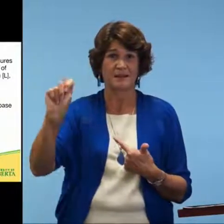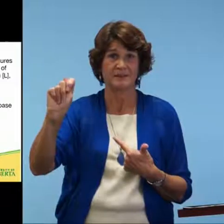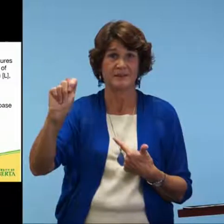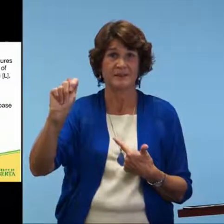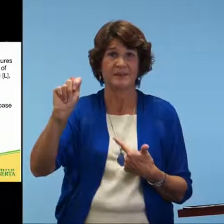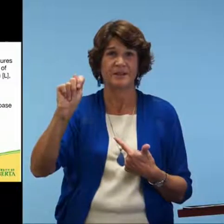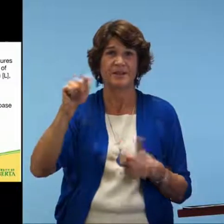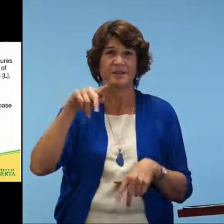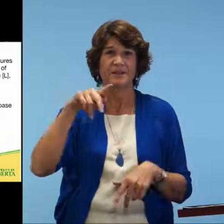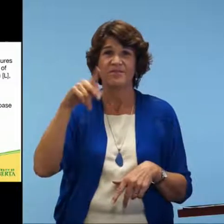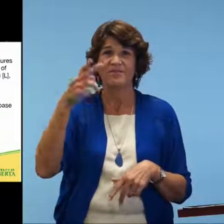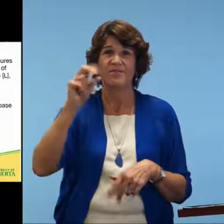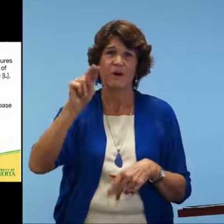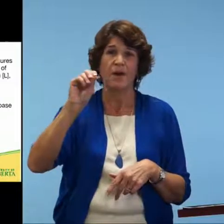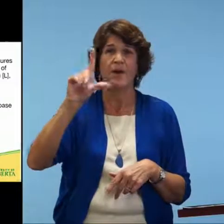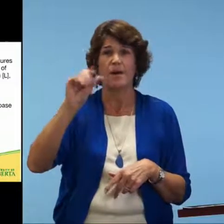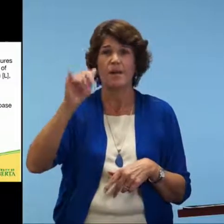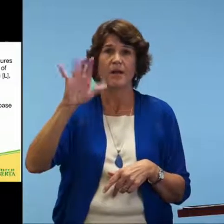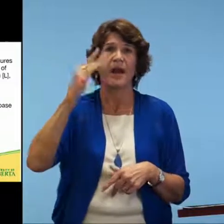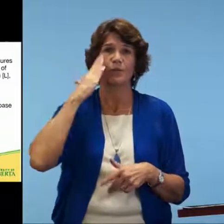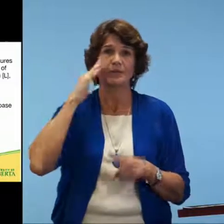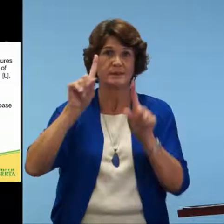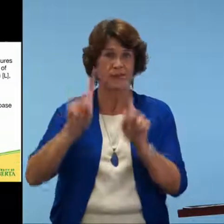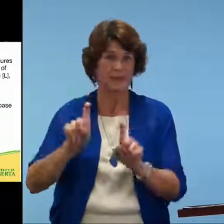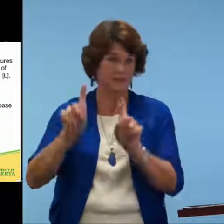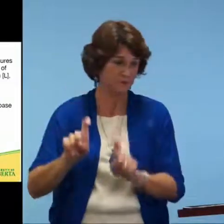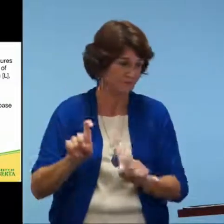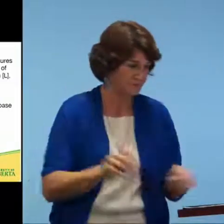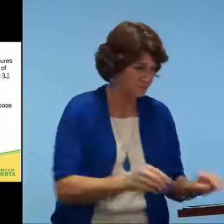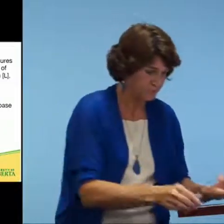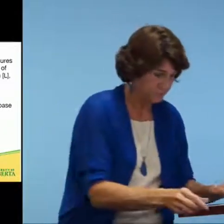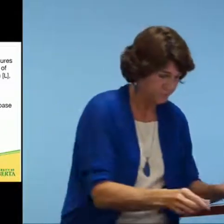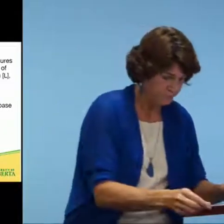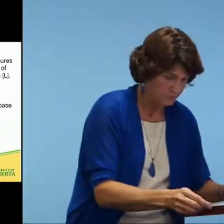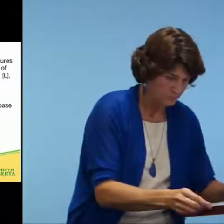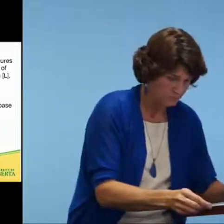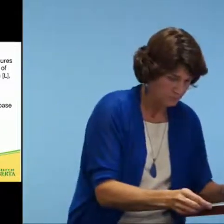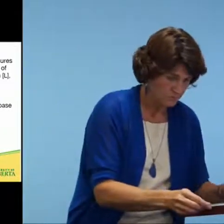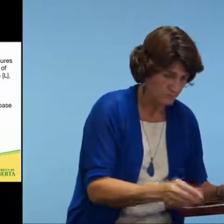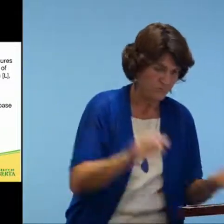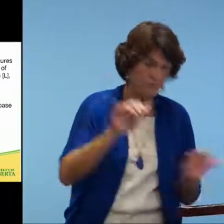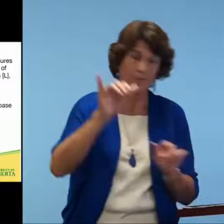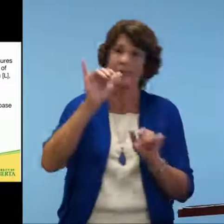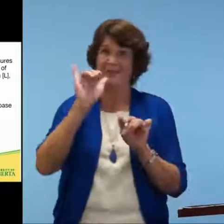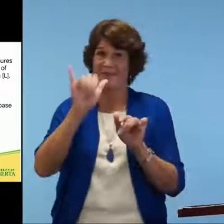So I'll first focus on the phonological awareness test for ASL, which was the first one I spoke about.